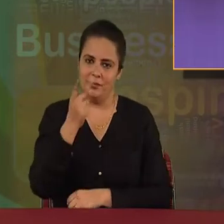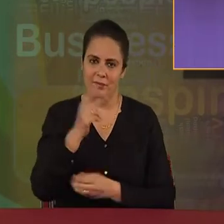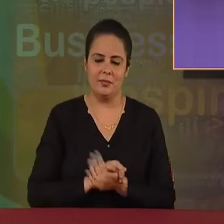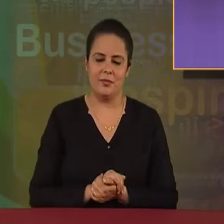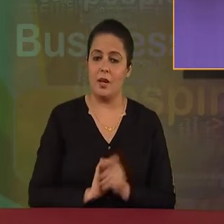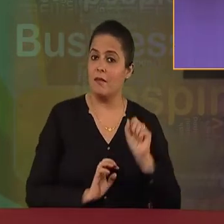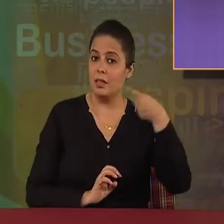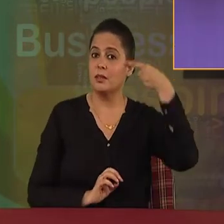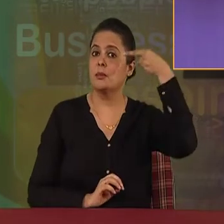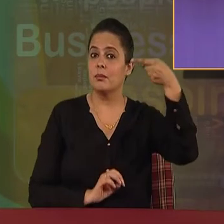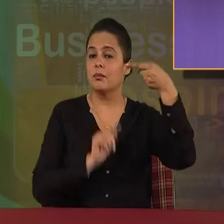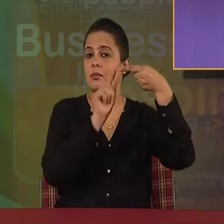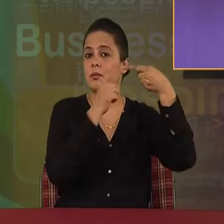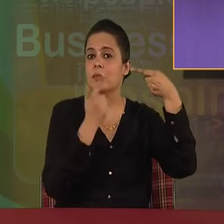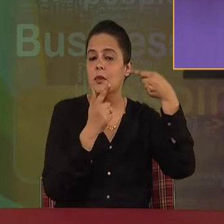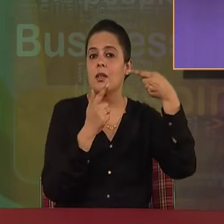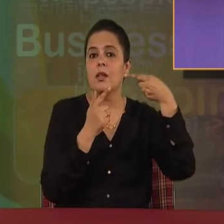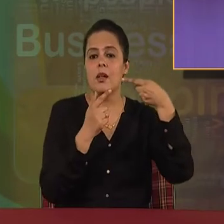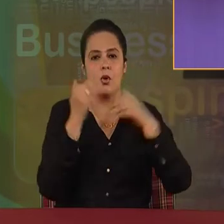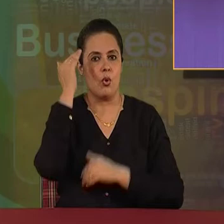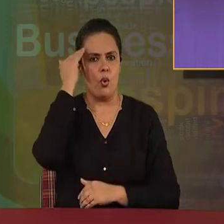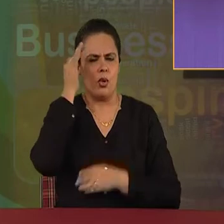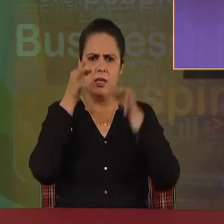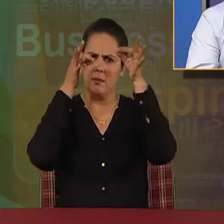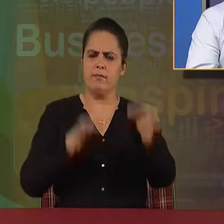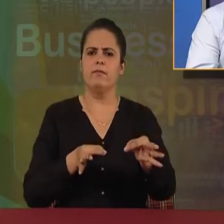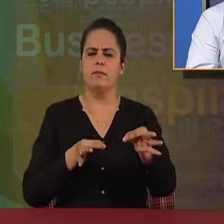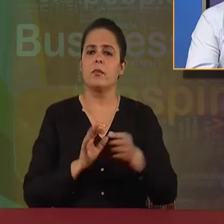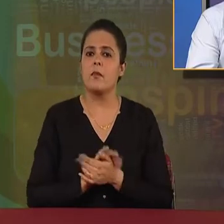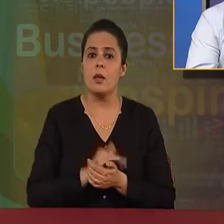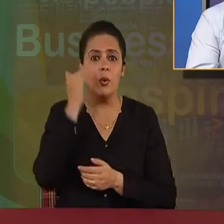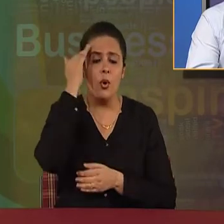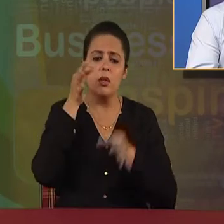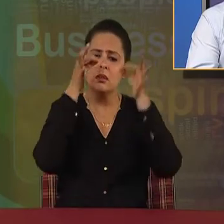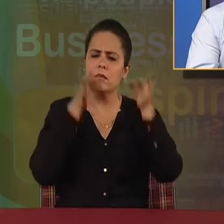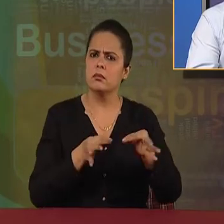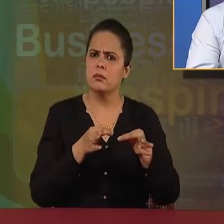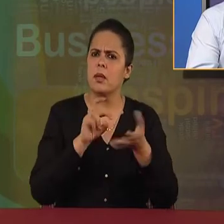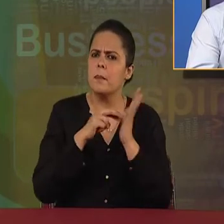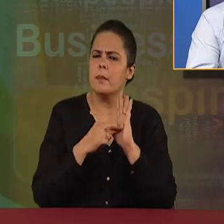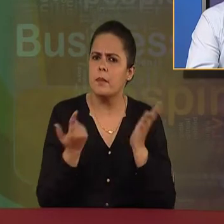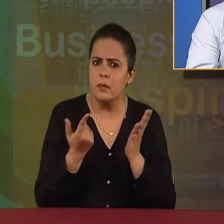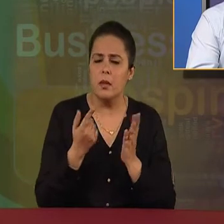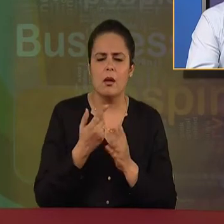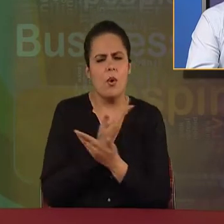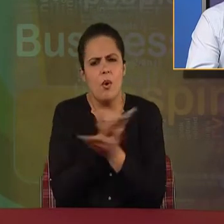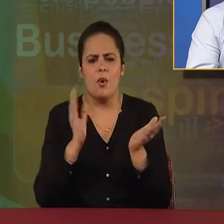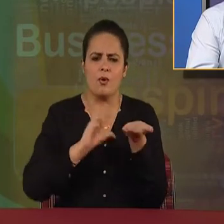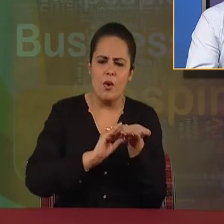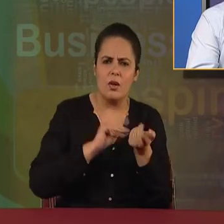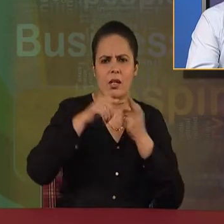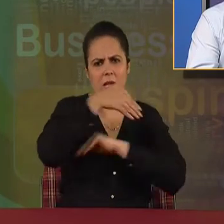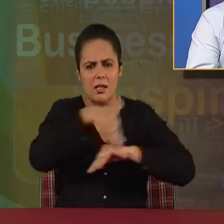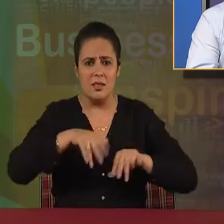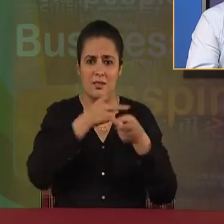profession is systematized body of knowledge. Now, specialized body of knowledge. Every profession is a